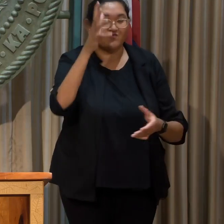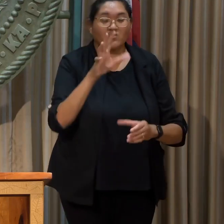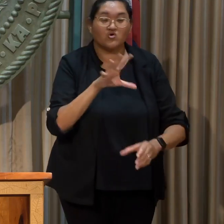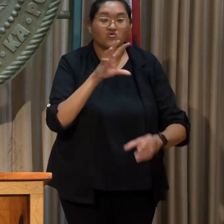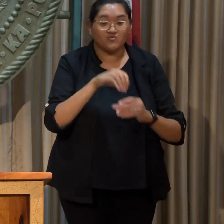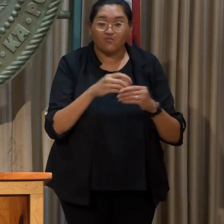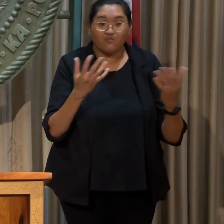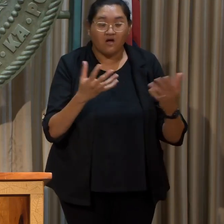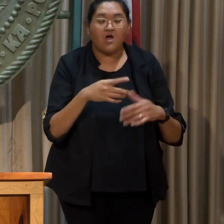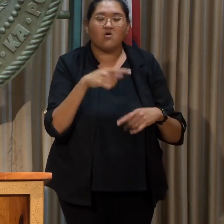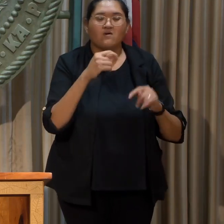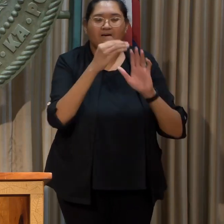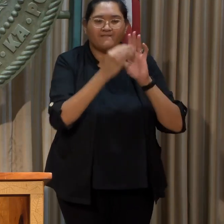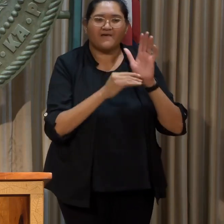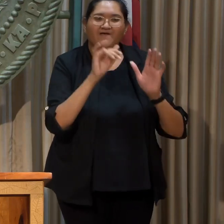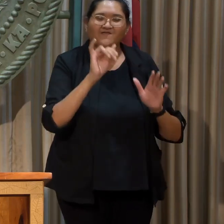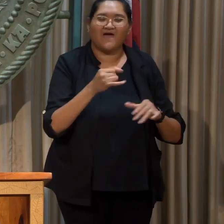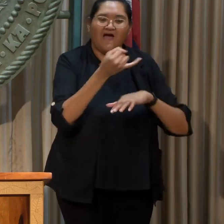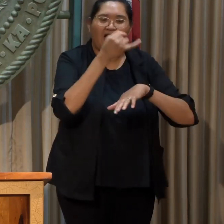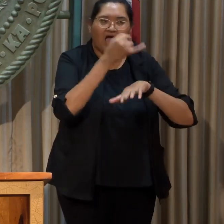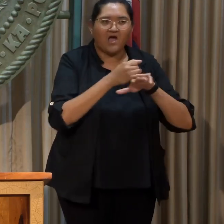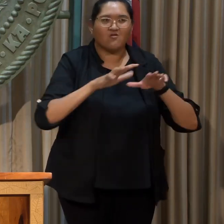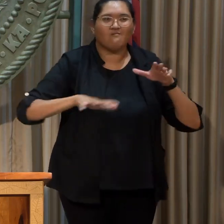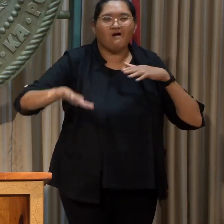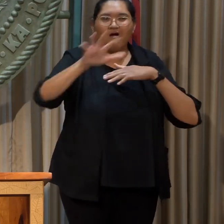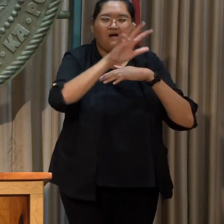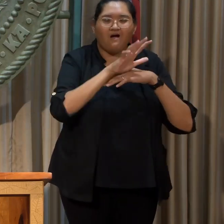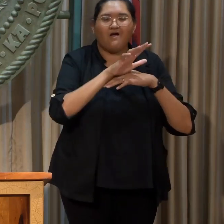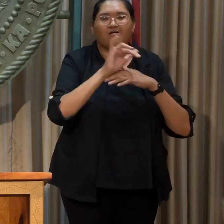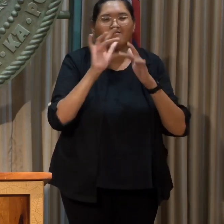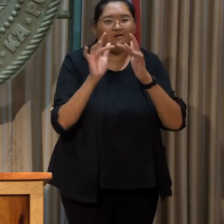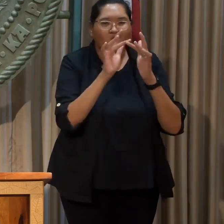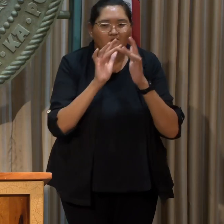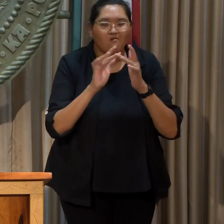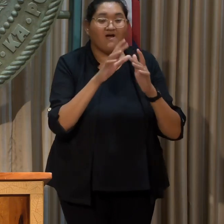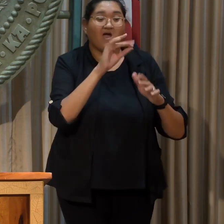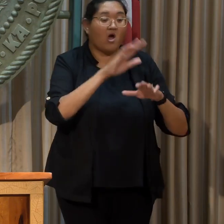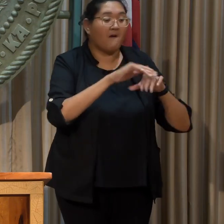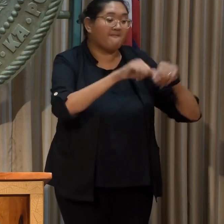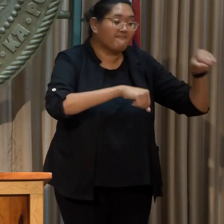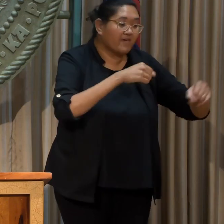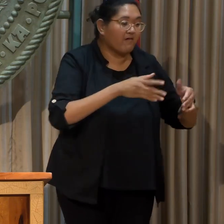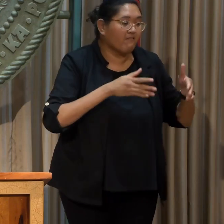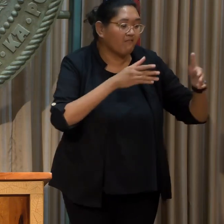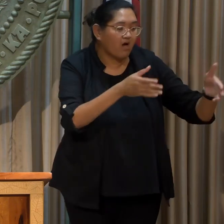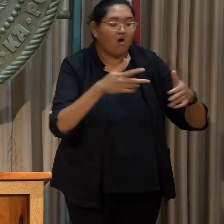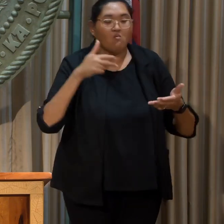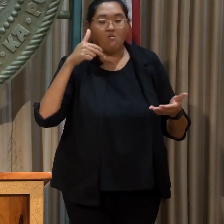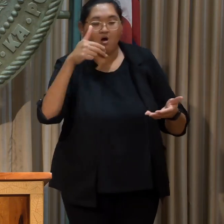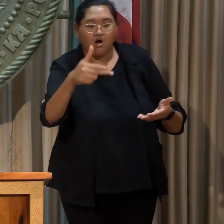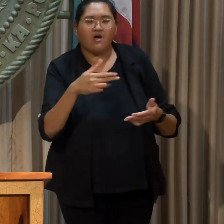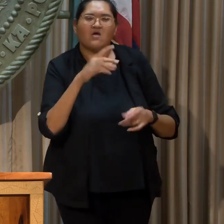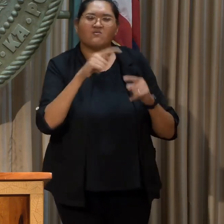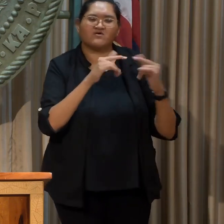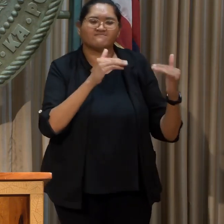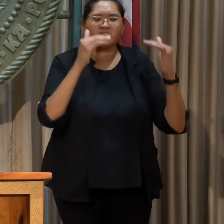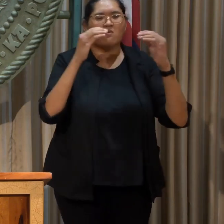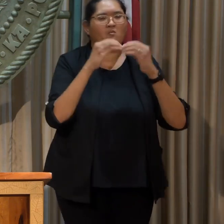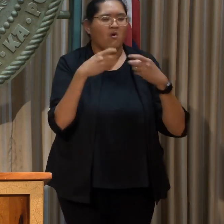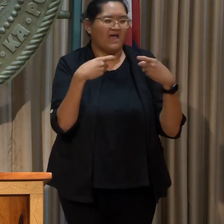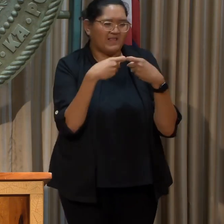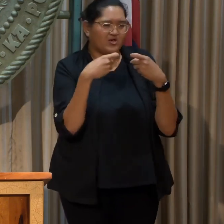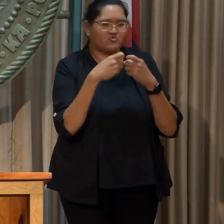by completing the island-wide networks of bike paths and sidewalks and accelerating much-needed electric